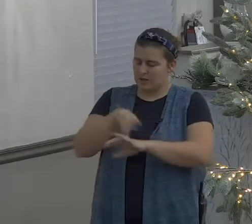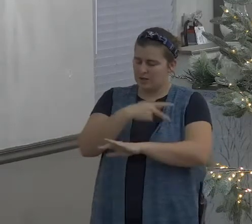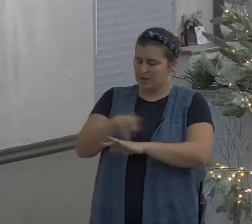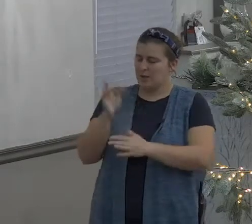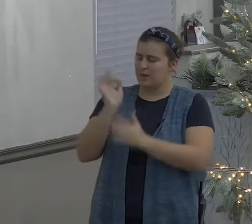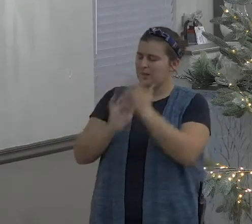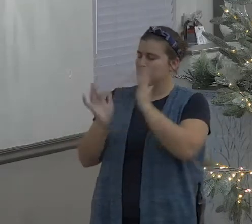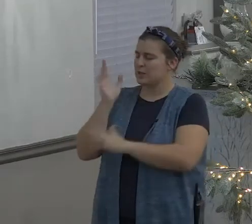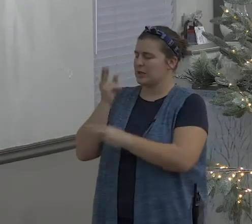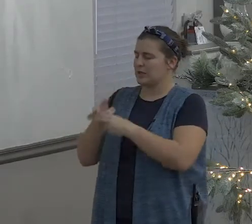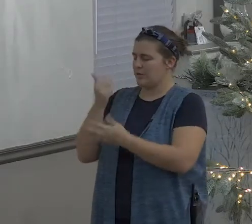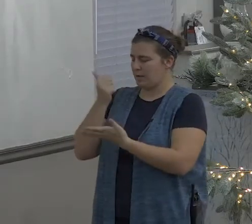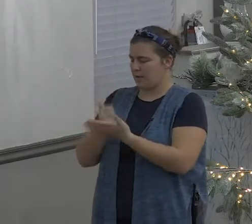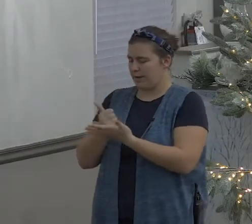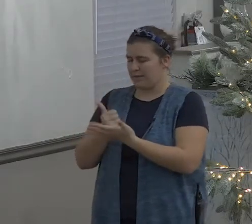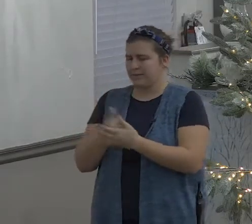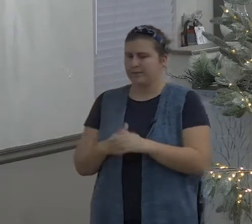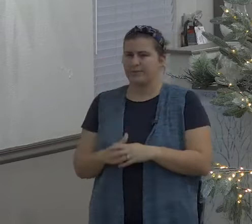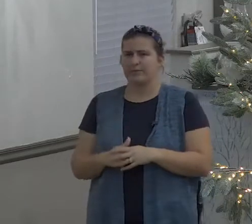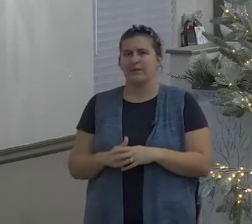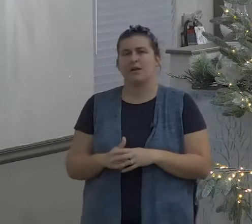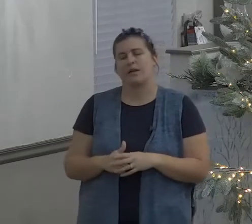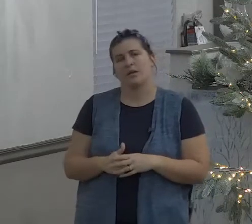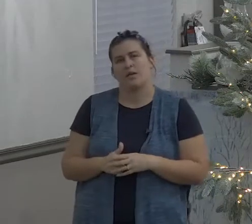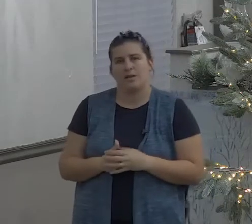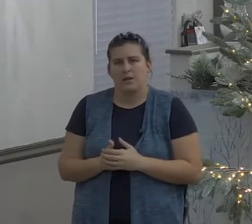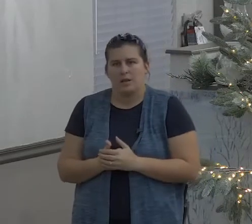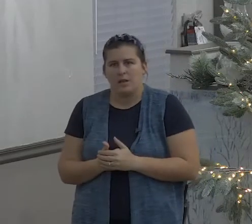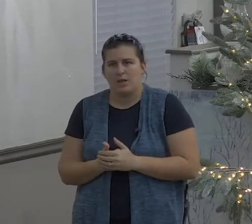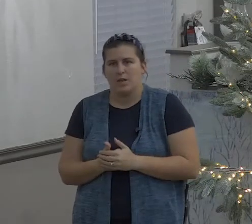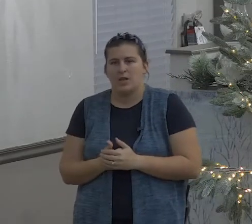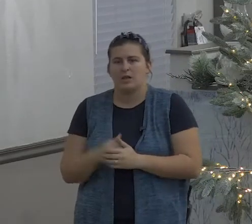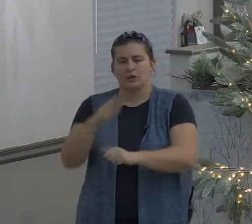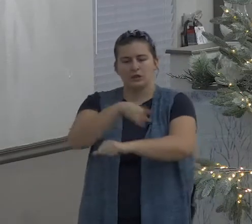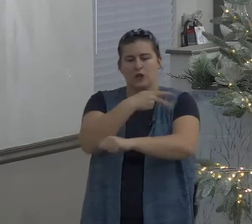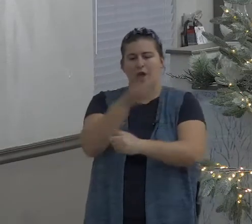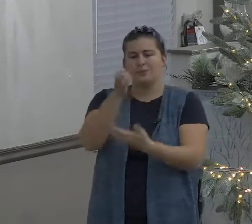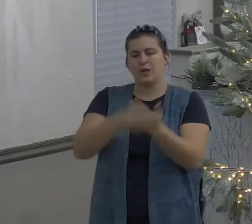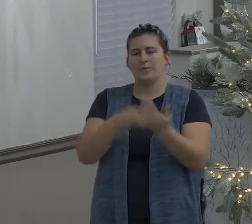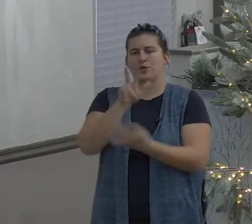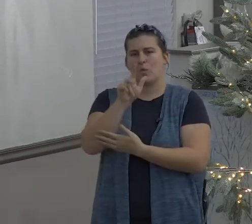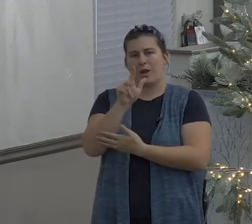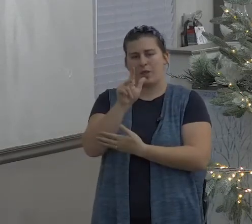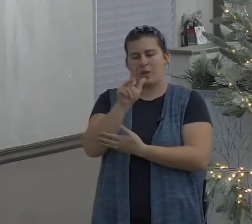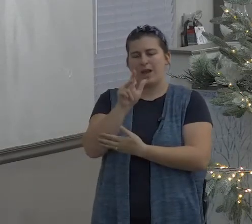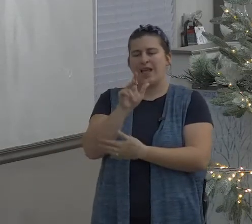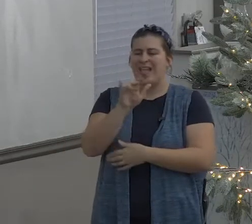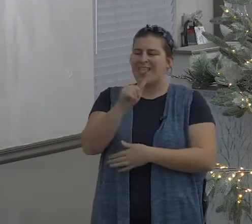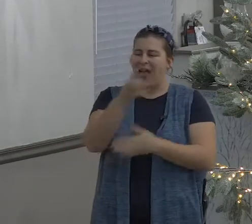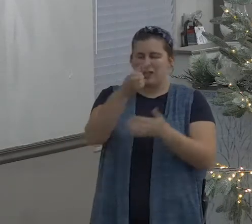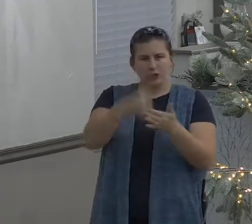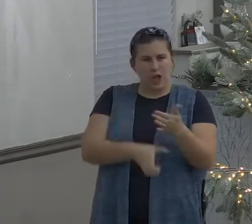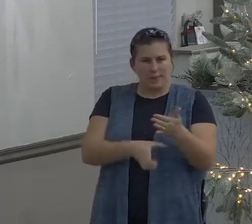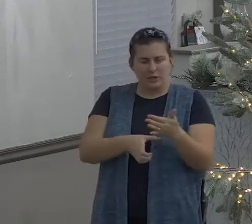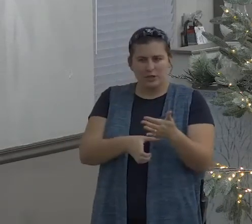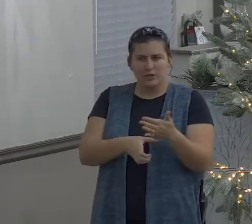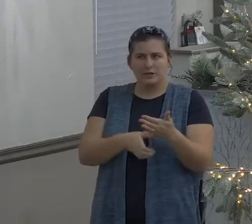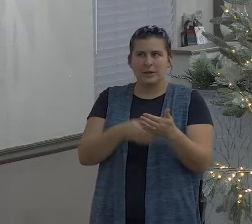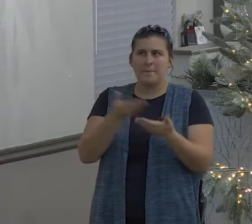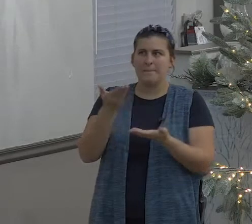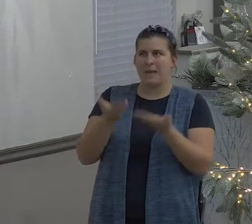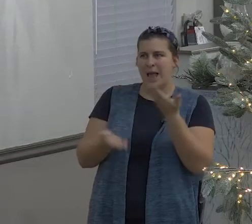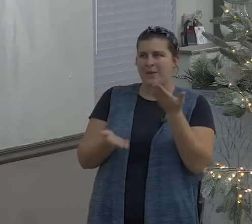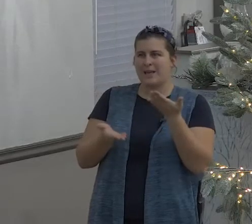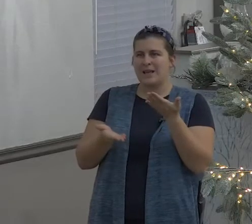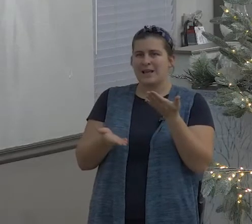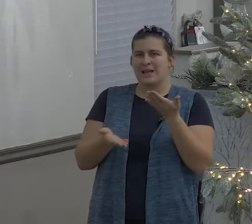speak to us individually and make us what we ought to be through this Psalm we ask this in Jesus name